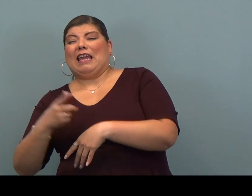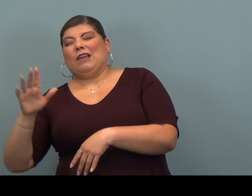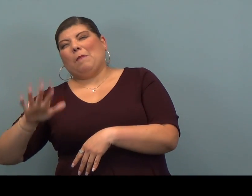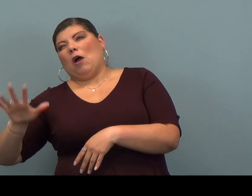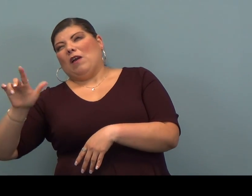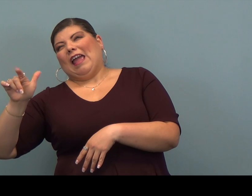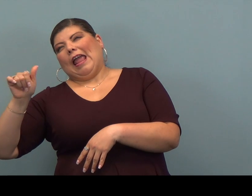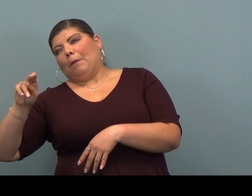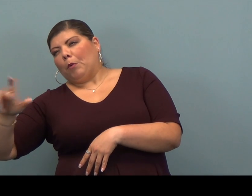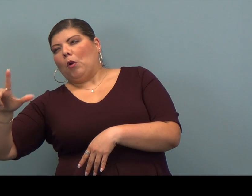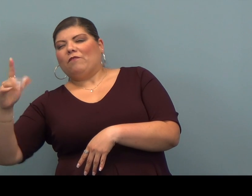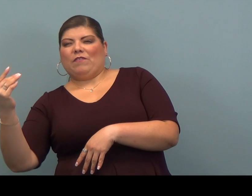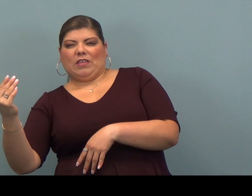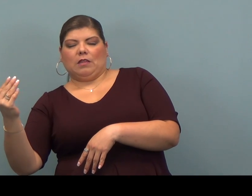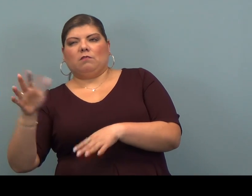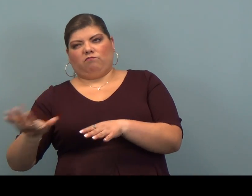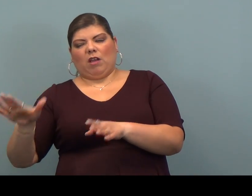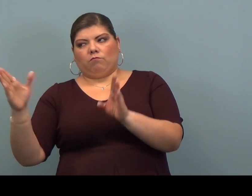April 15th.